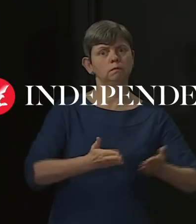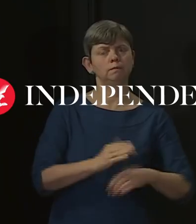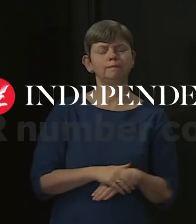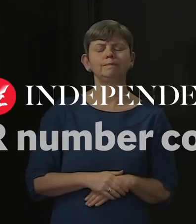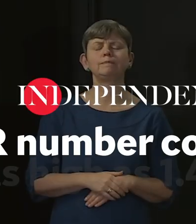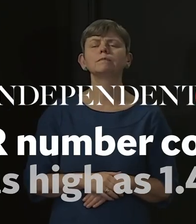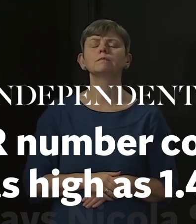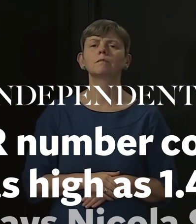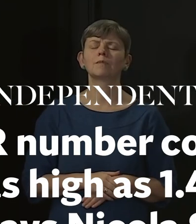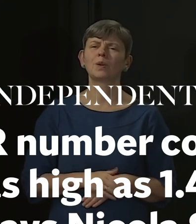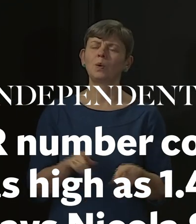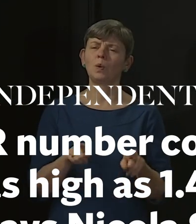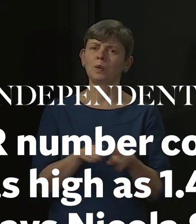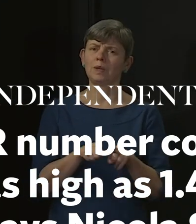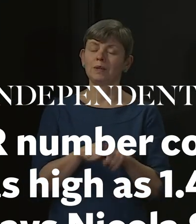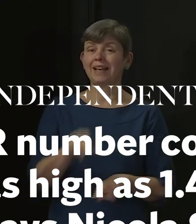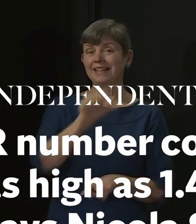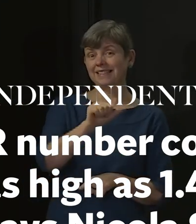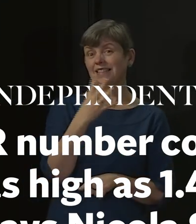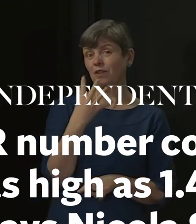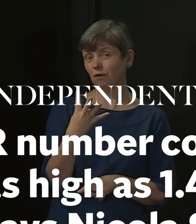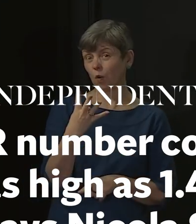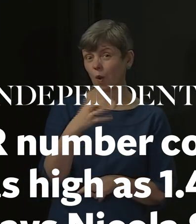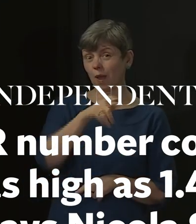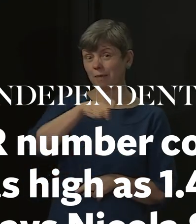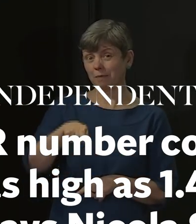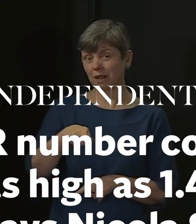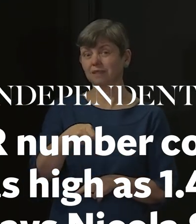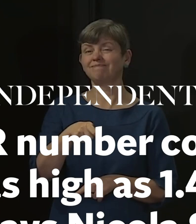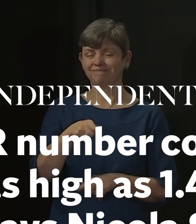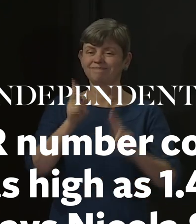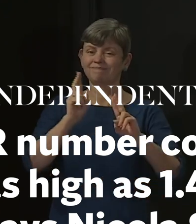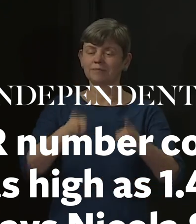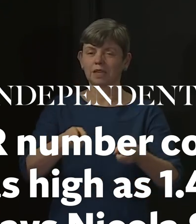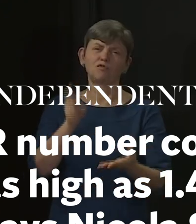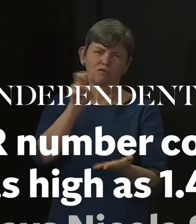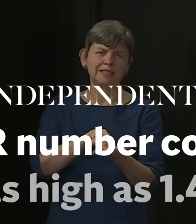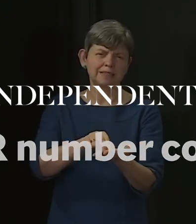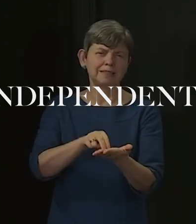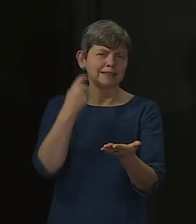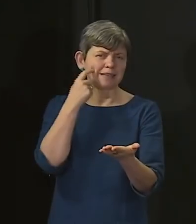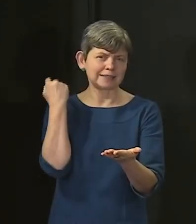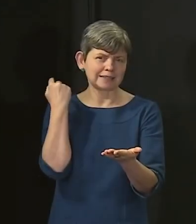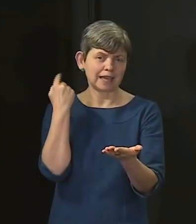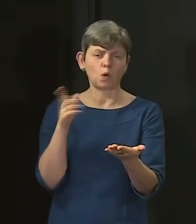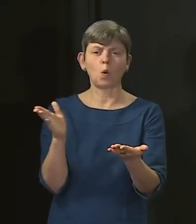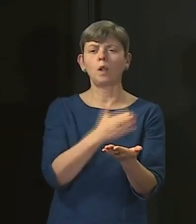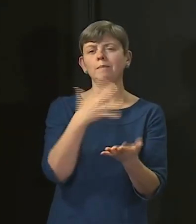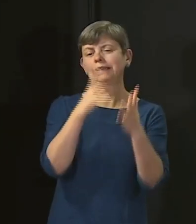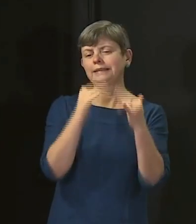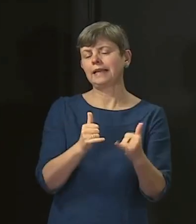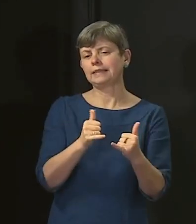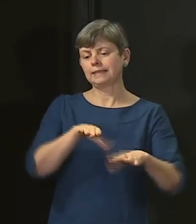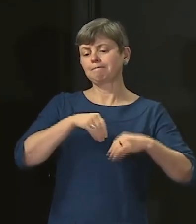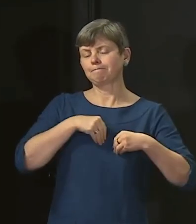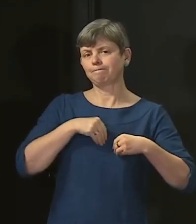I'm also very sorry to say that 64 additional deaths have been registered in the past 24 hours of patients who first tested positive over the past 28